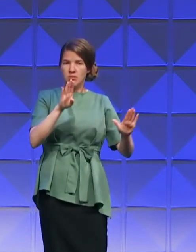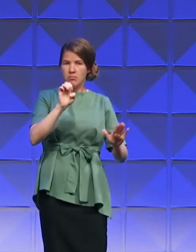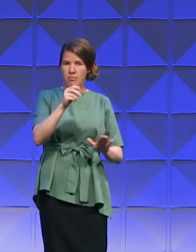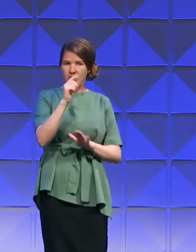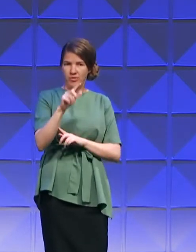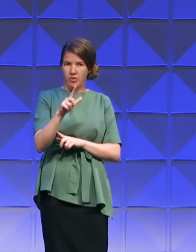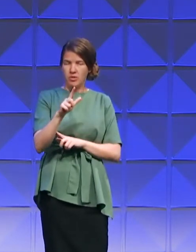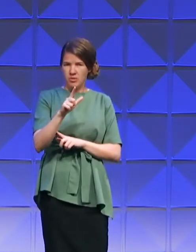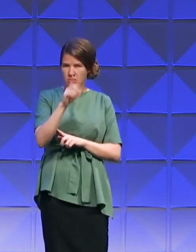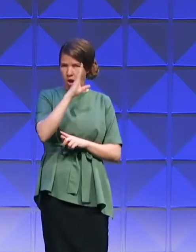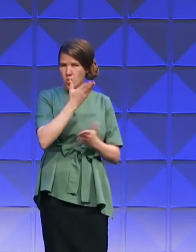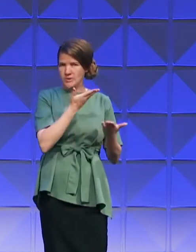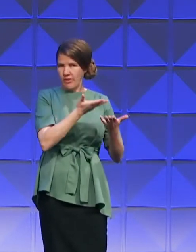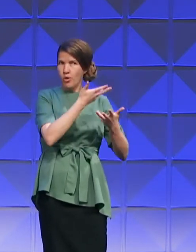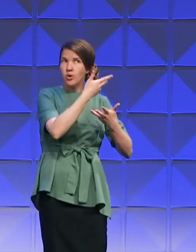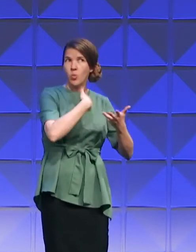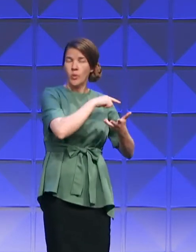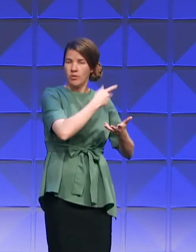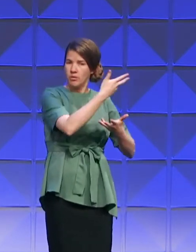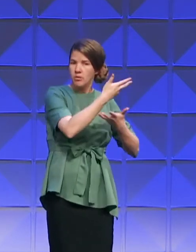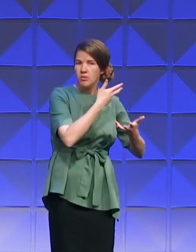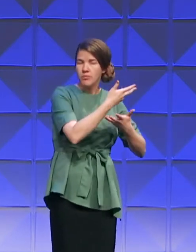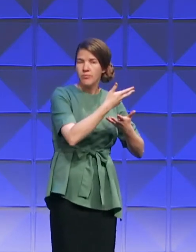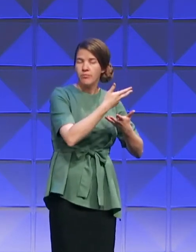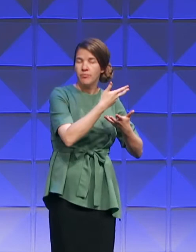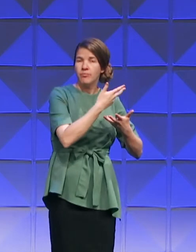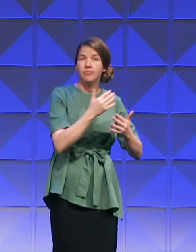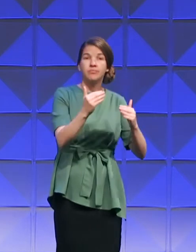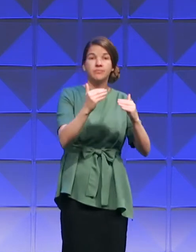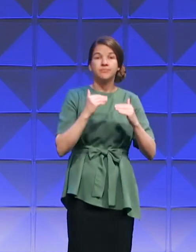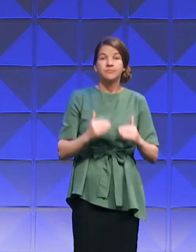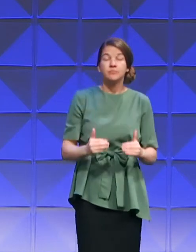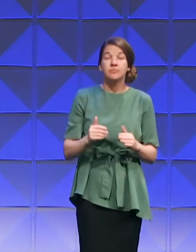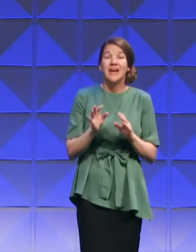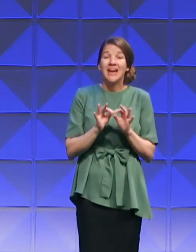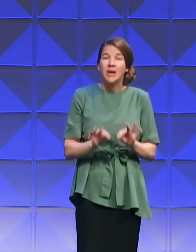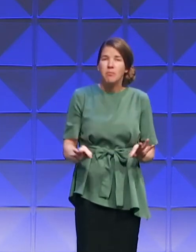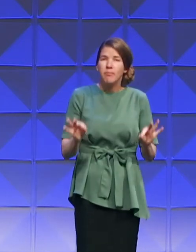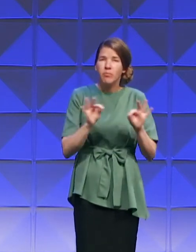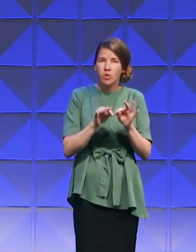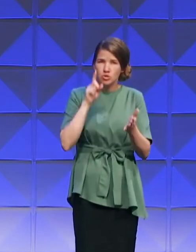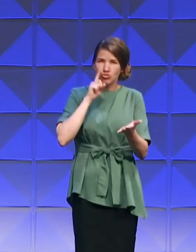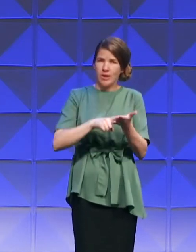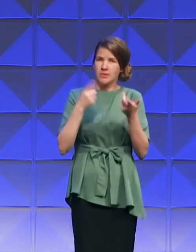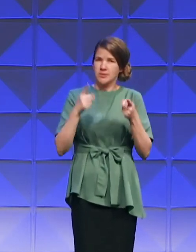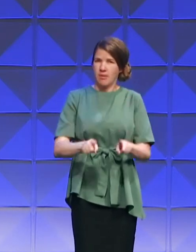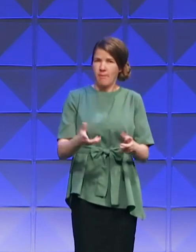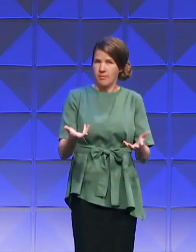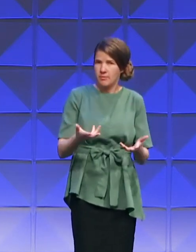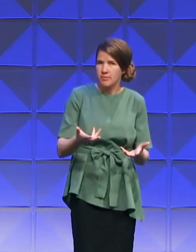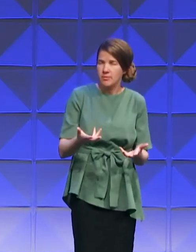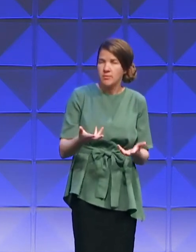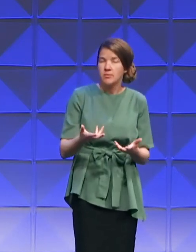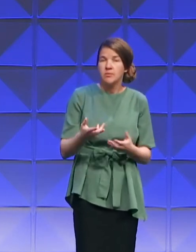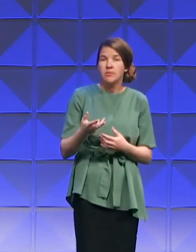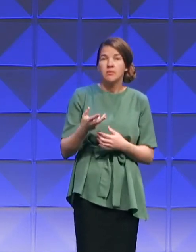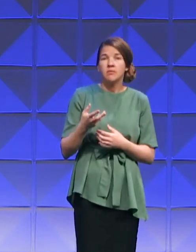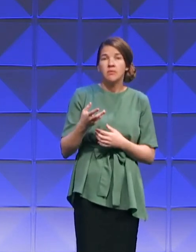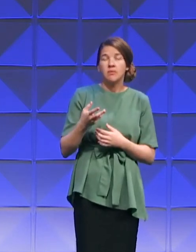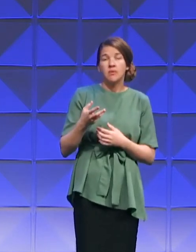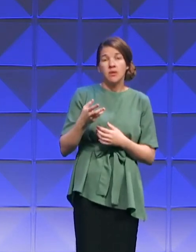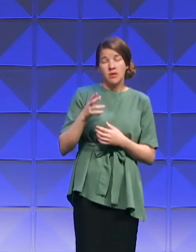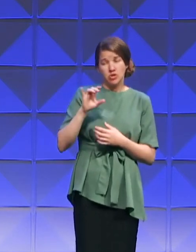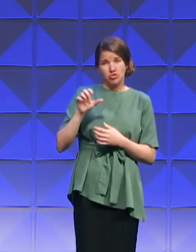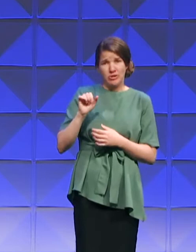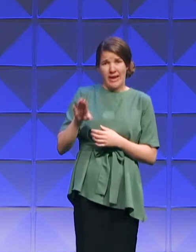Bethel. Bethel. So important to recognize what is taking place here. God is blessing Jacob once